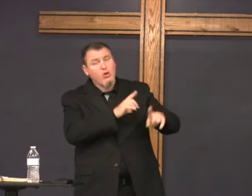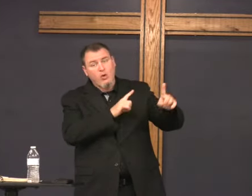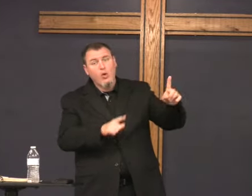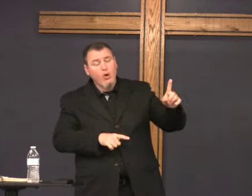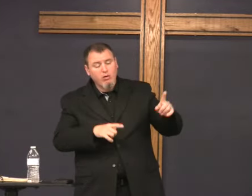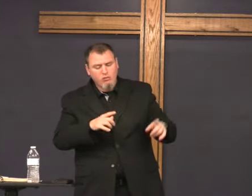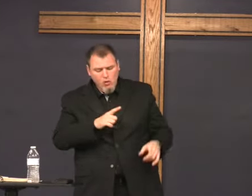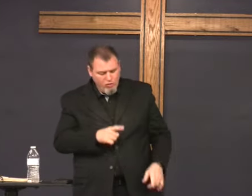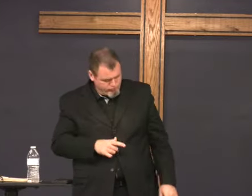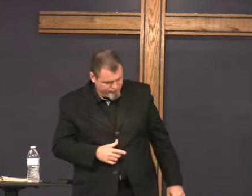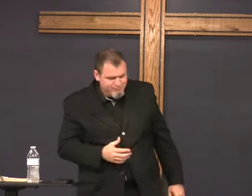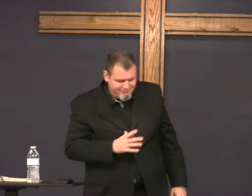so she becomes on the board